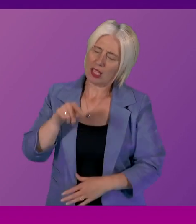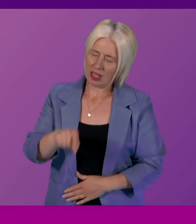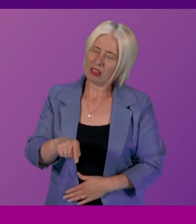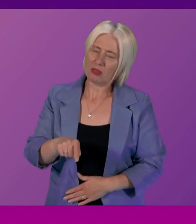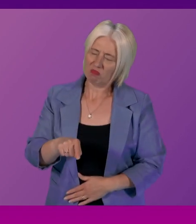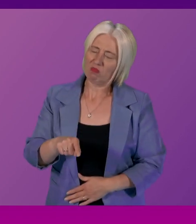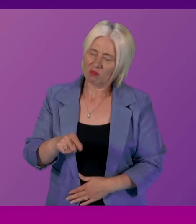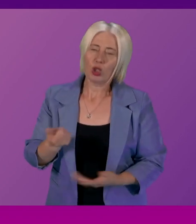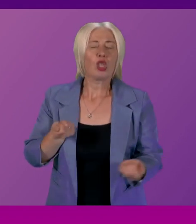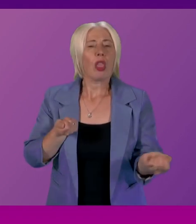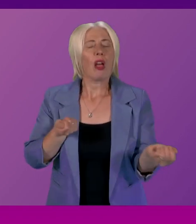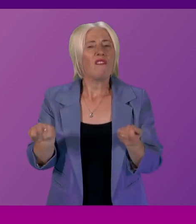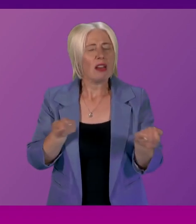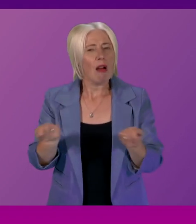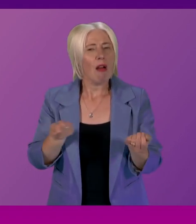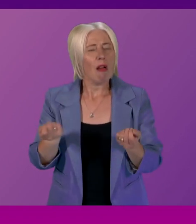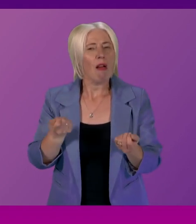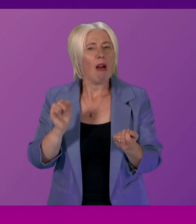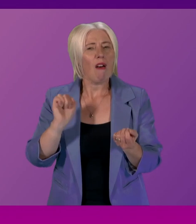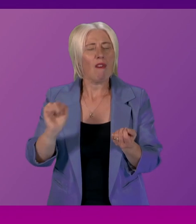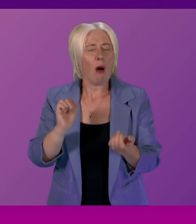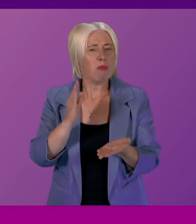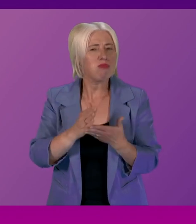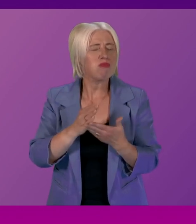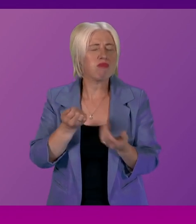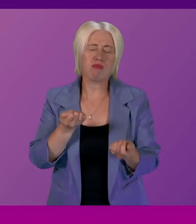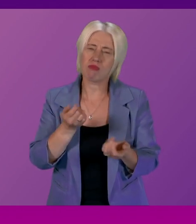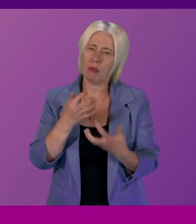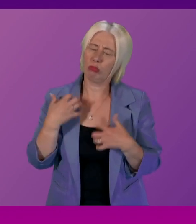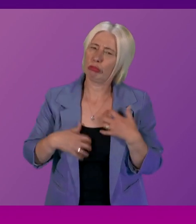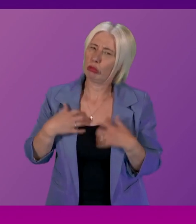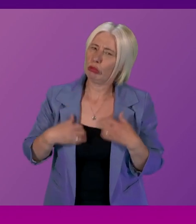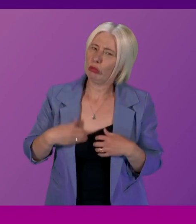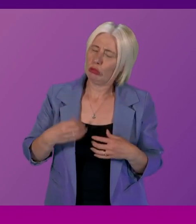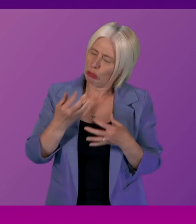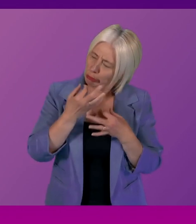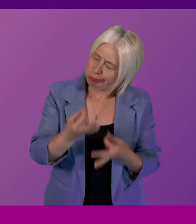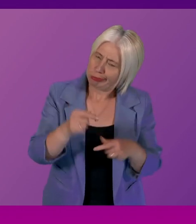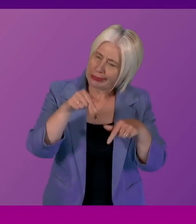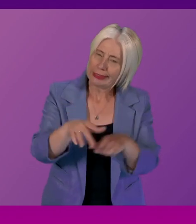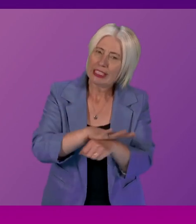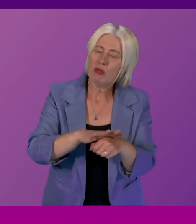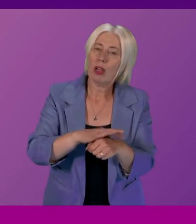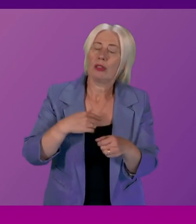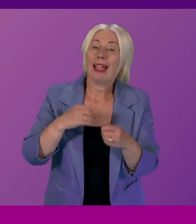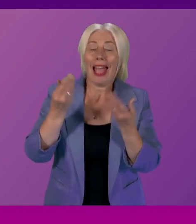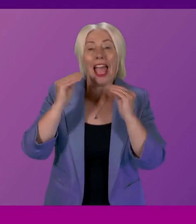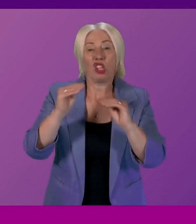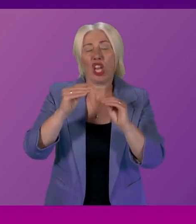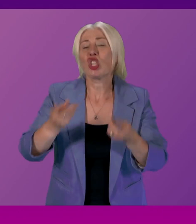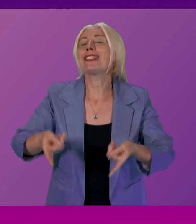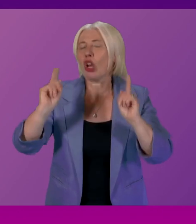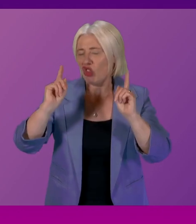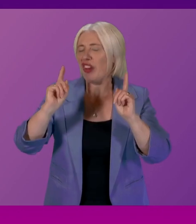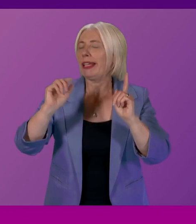the convener for the interest that she has shown and she is right that the cabinet secretary for education has of course